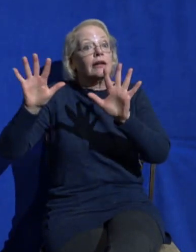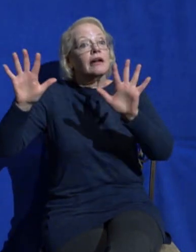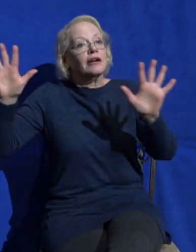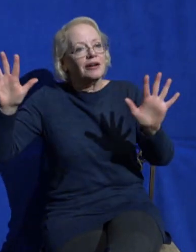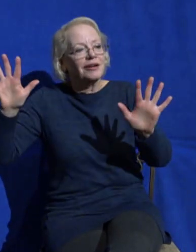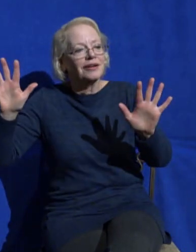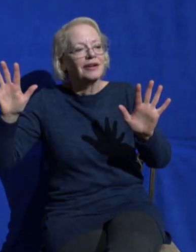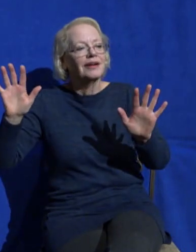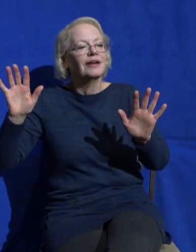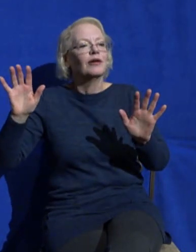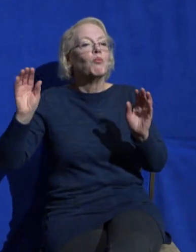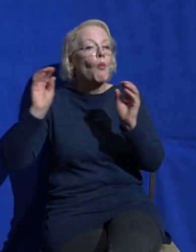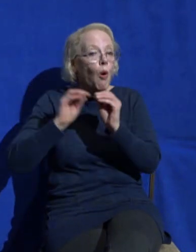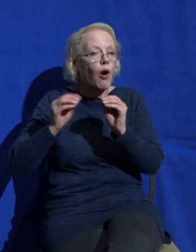but also more correction